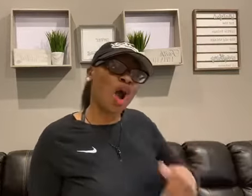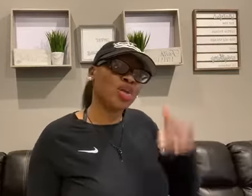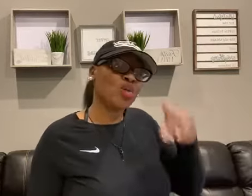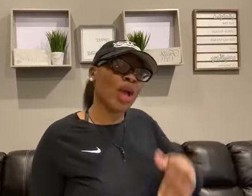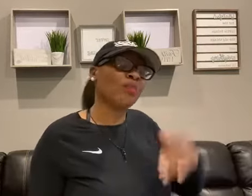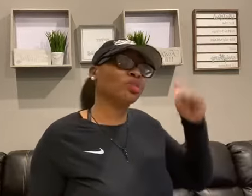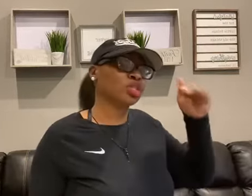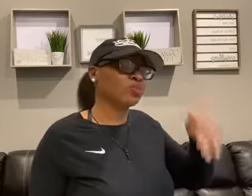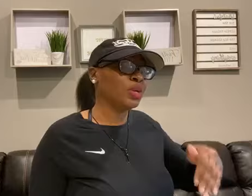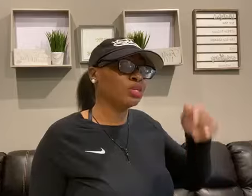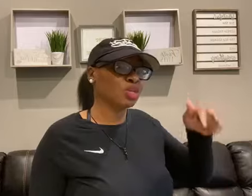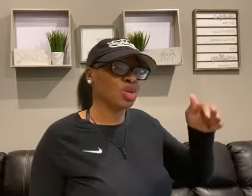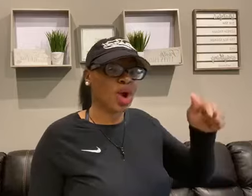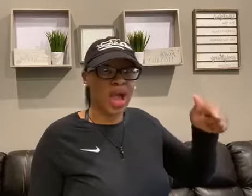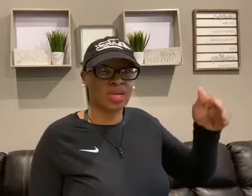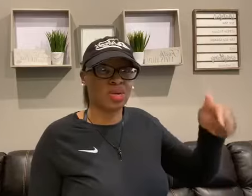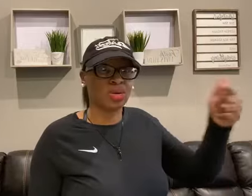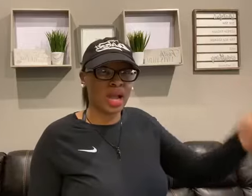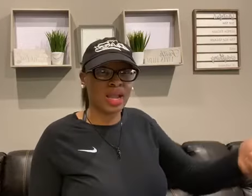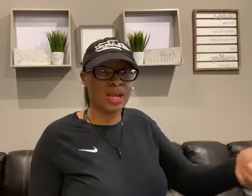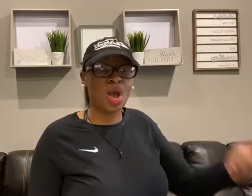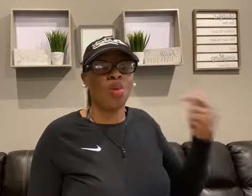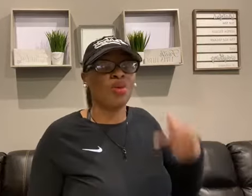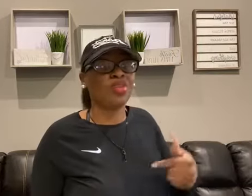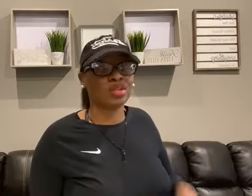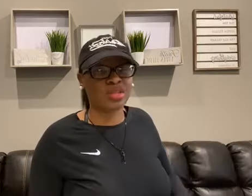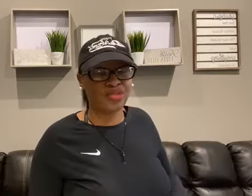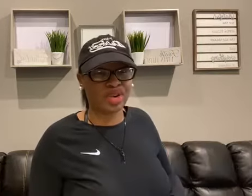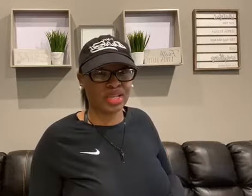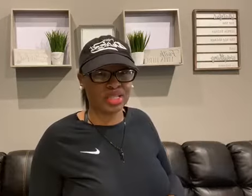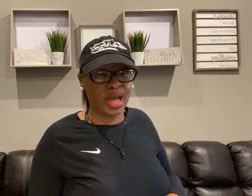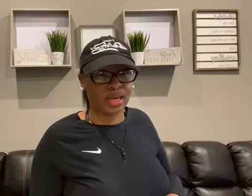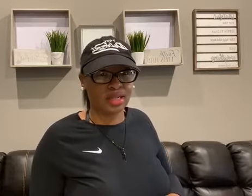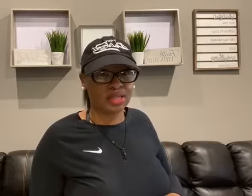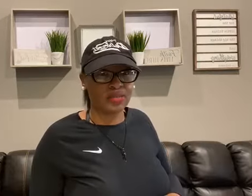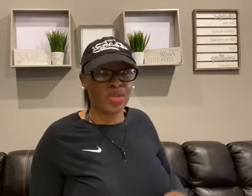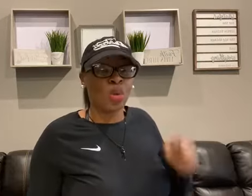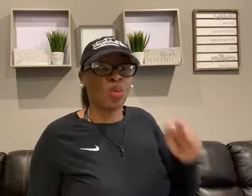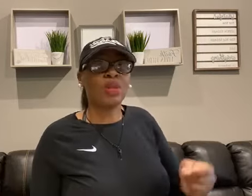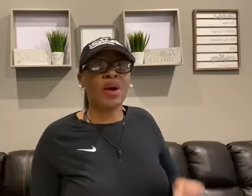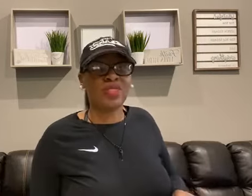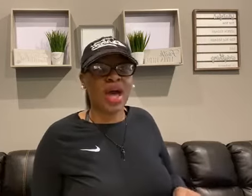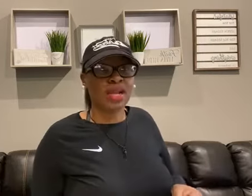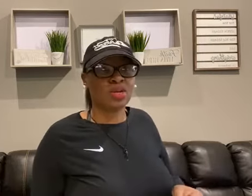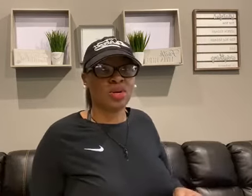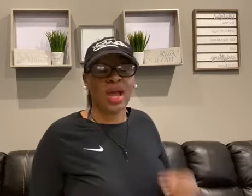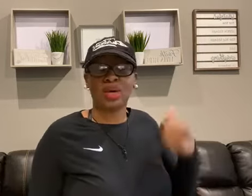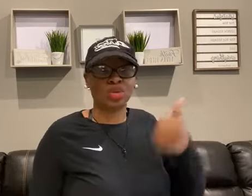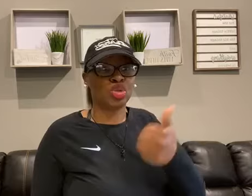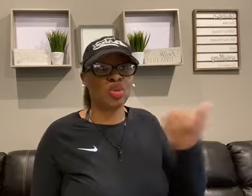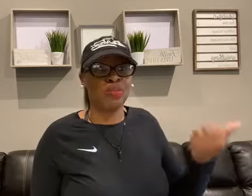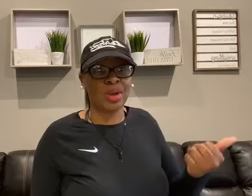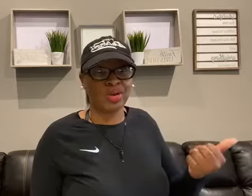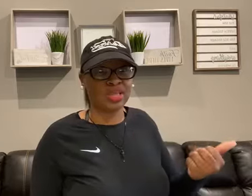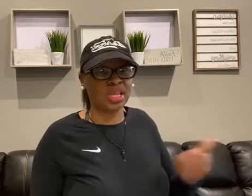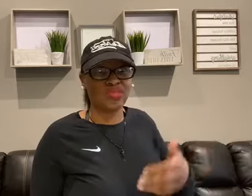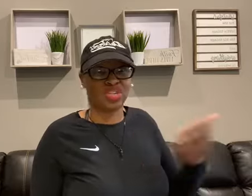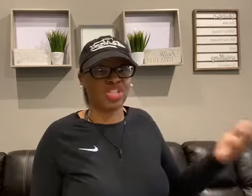are you able to speak to your ideal client when they're suffering in silence? What about the ideal client who's too embarrassed to even